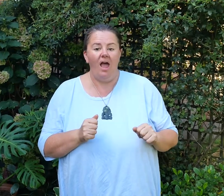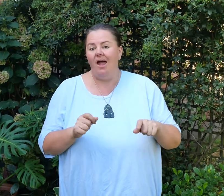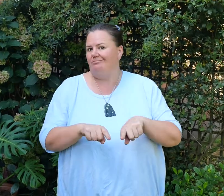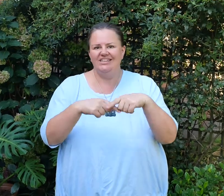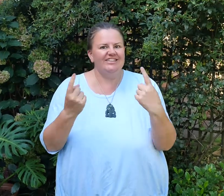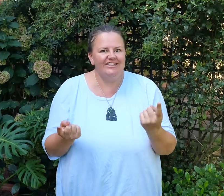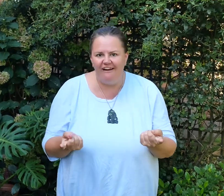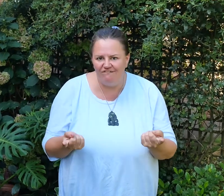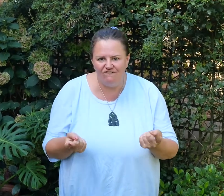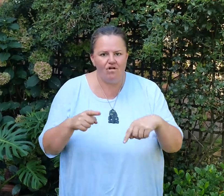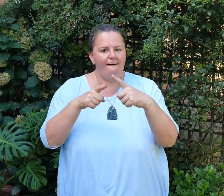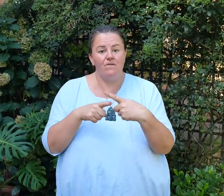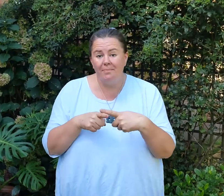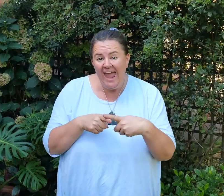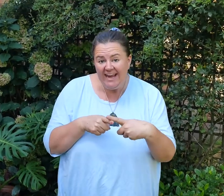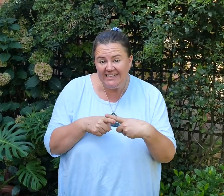That's different from English.